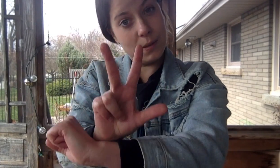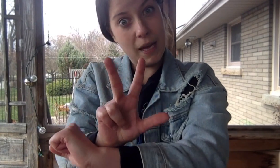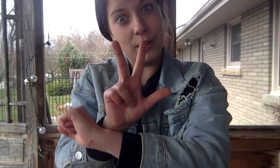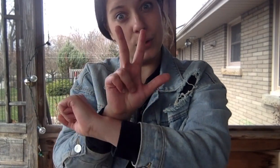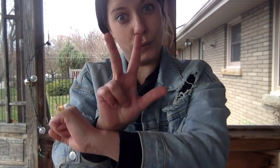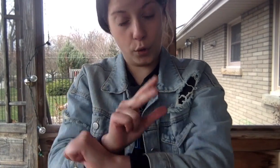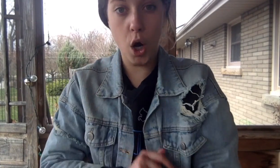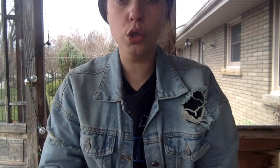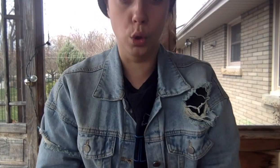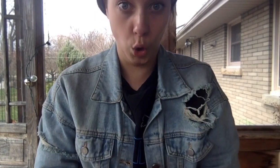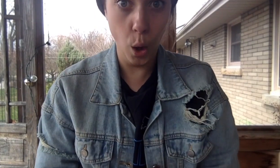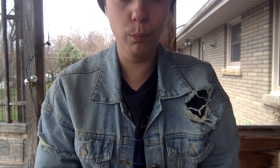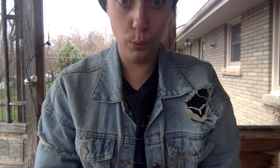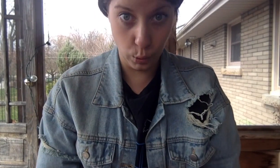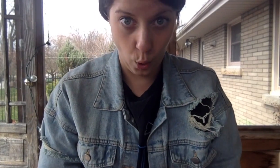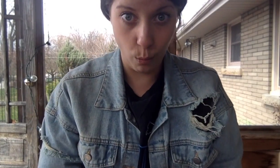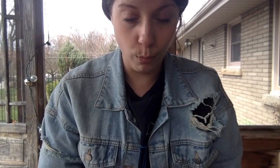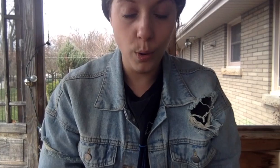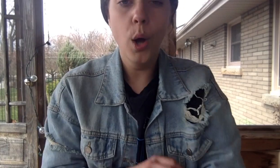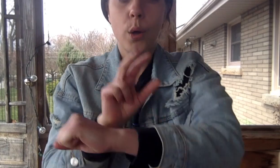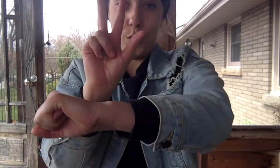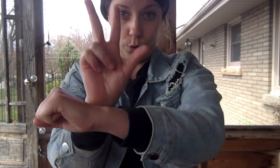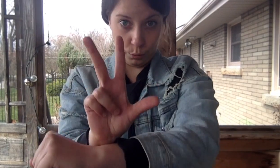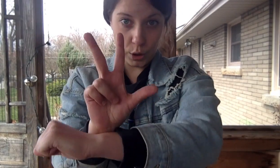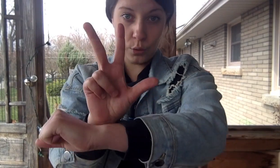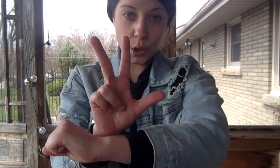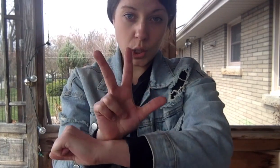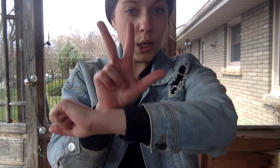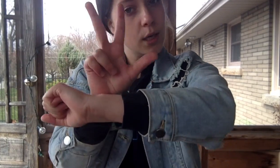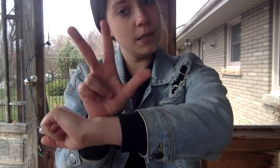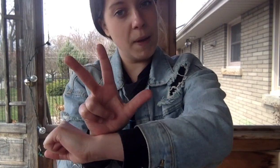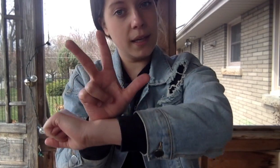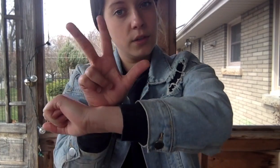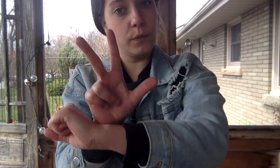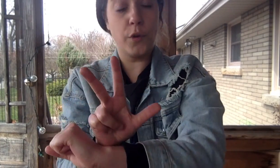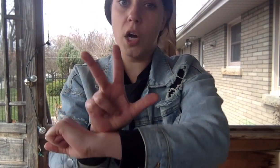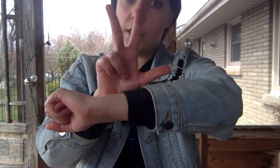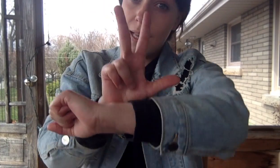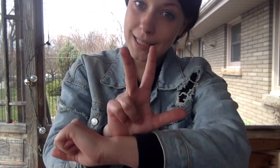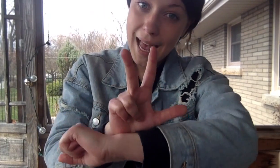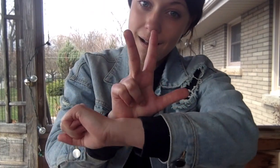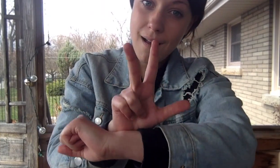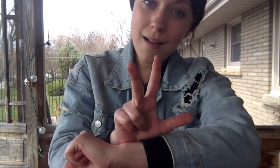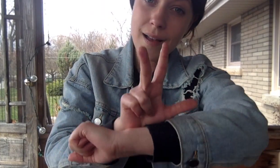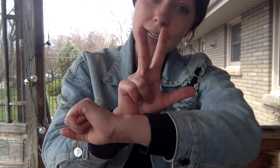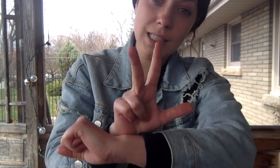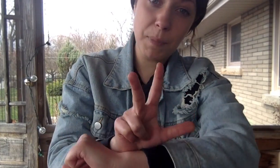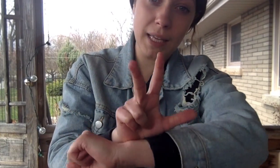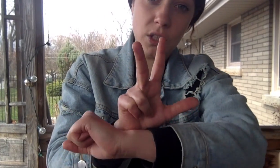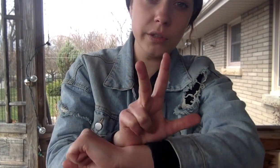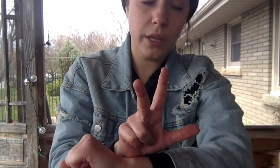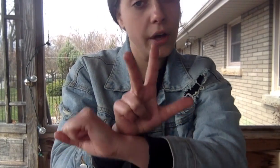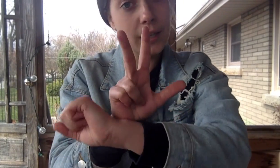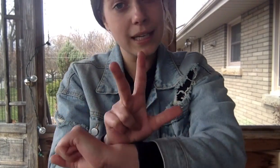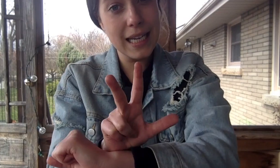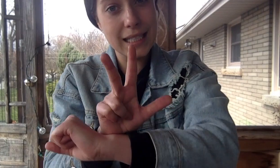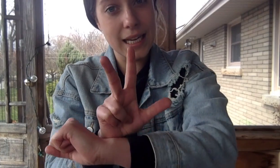speckled frogs glub glub three green and speckled frogs sat on a speckled log eating